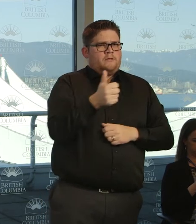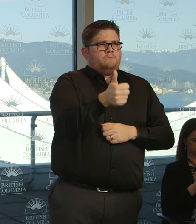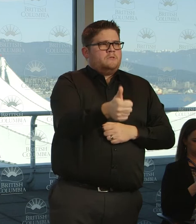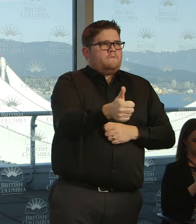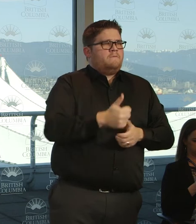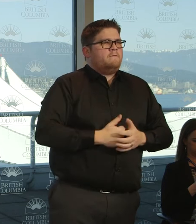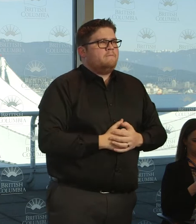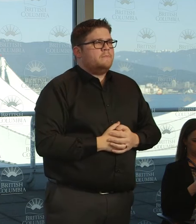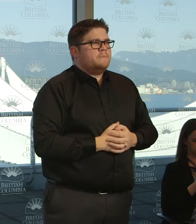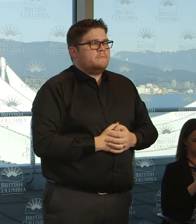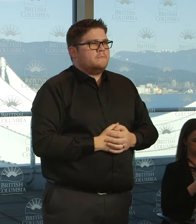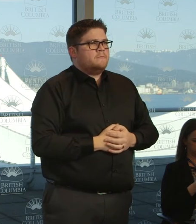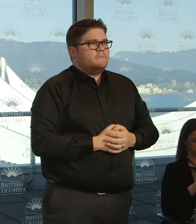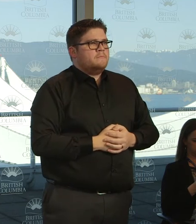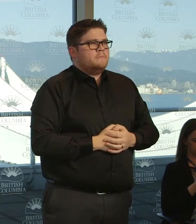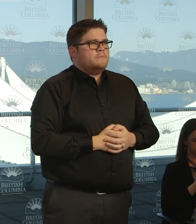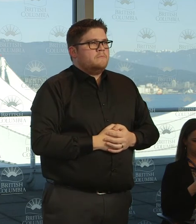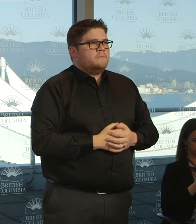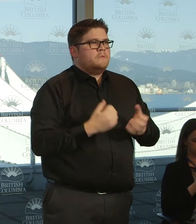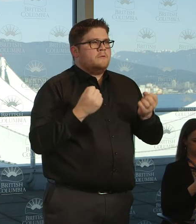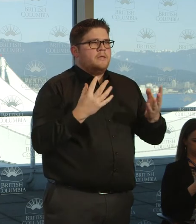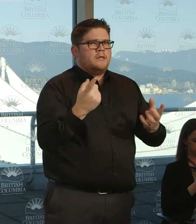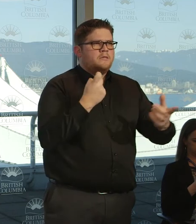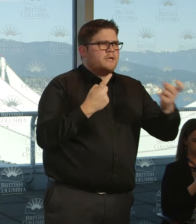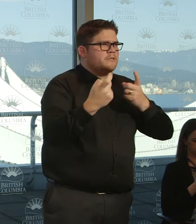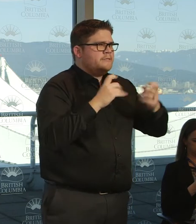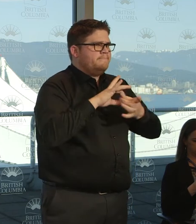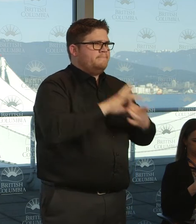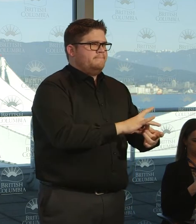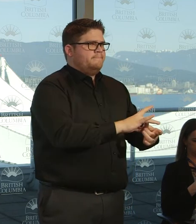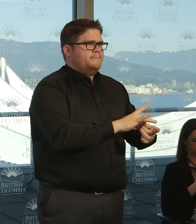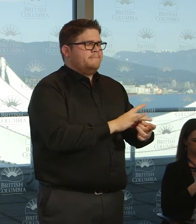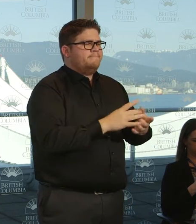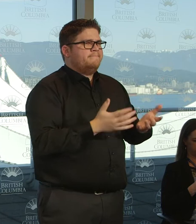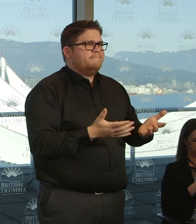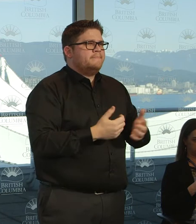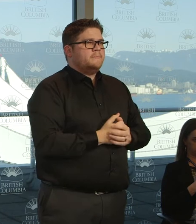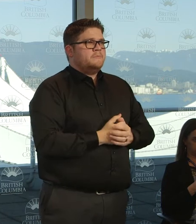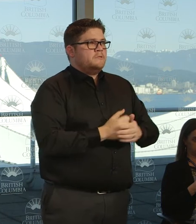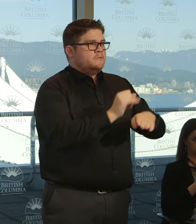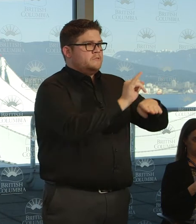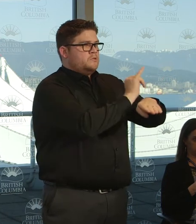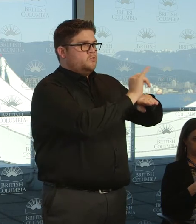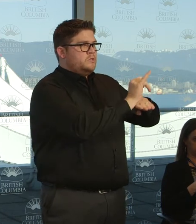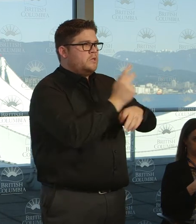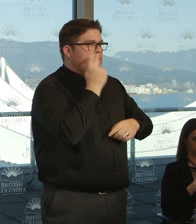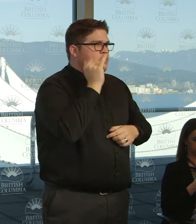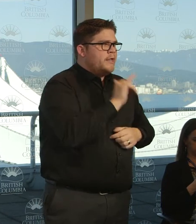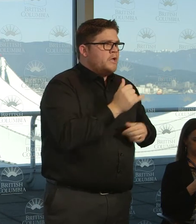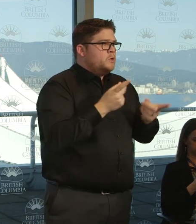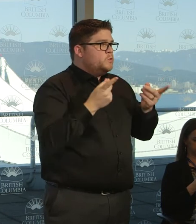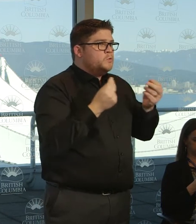We also have been asked a lot of questions about other sites like industrial sites. And again, these are